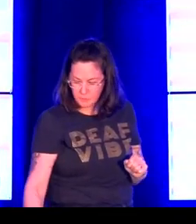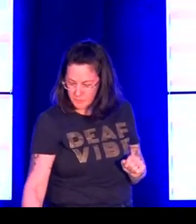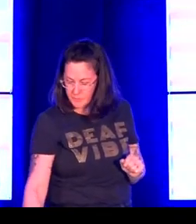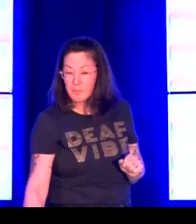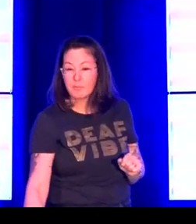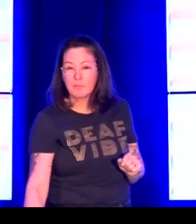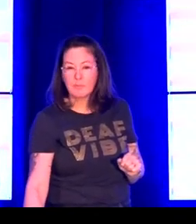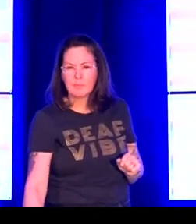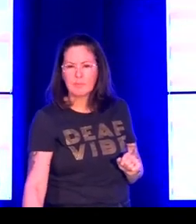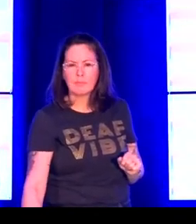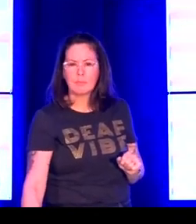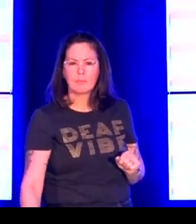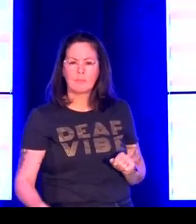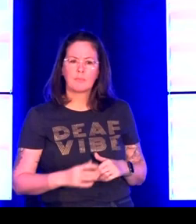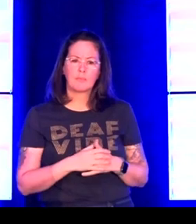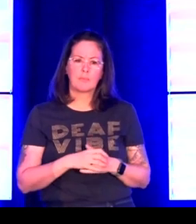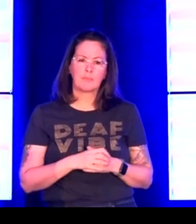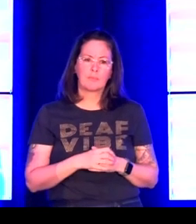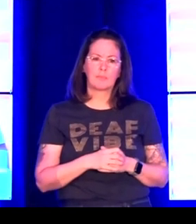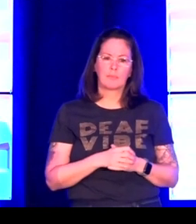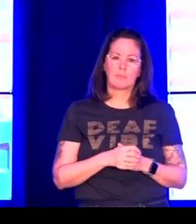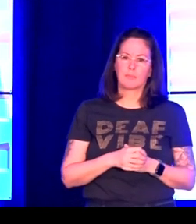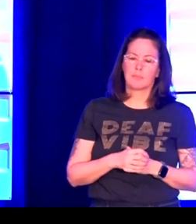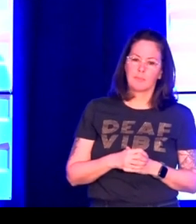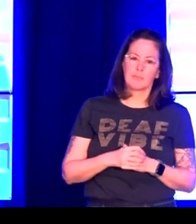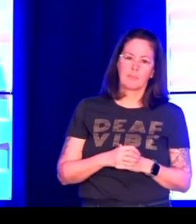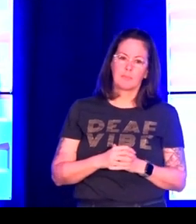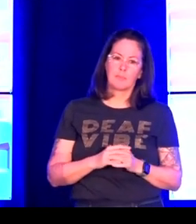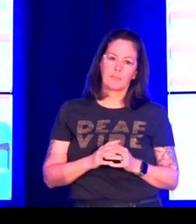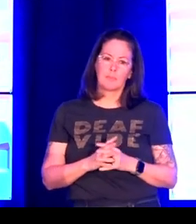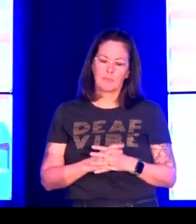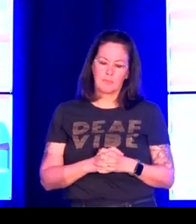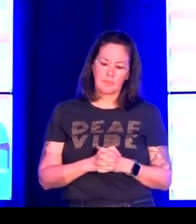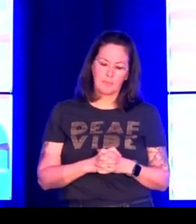it was just a description of deaf people as participants not in other roles